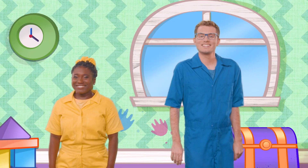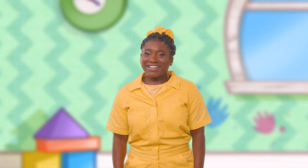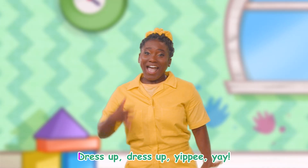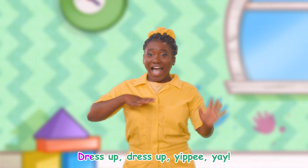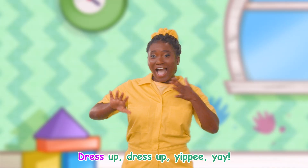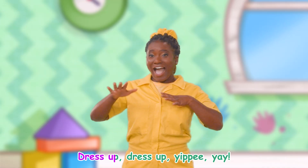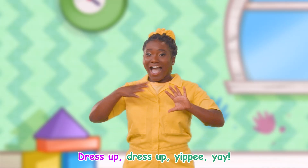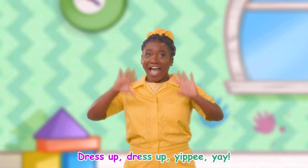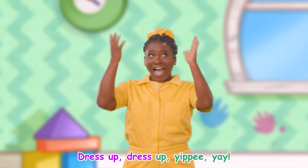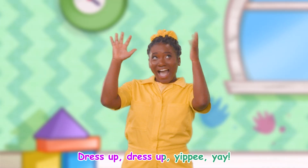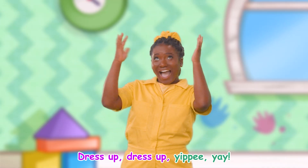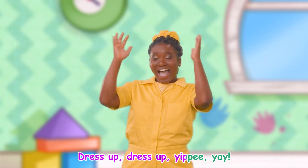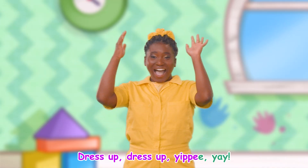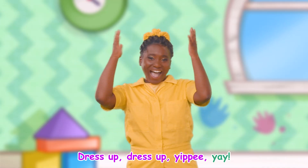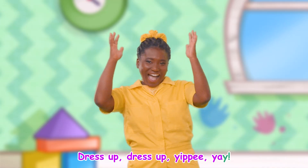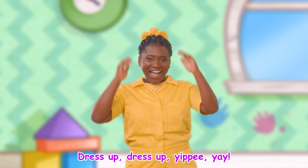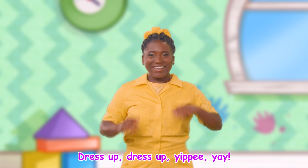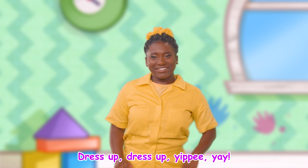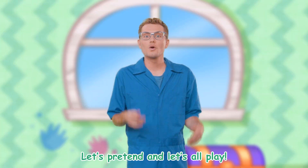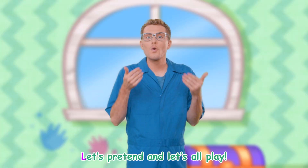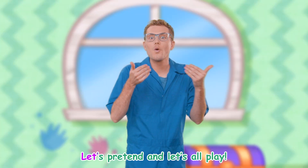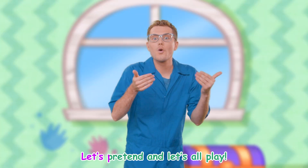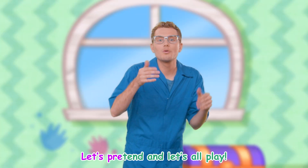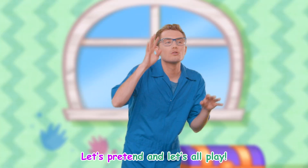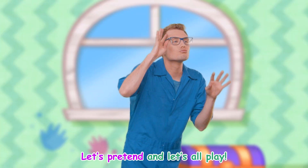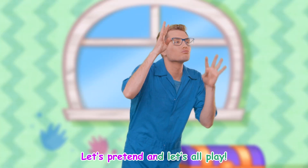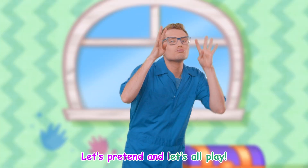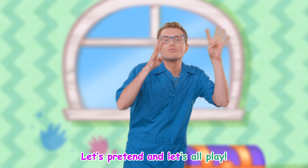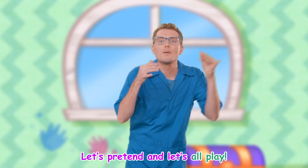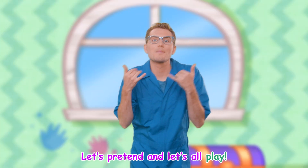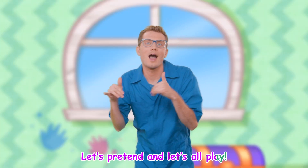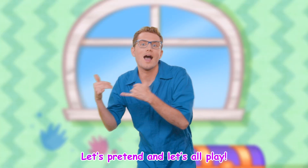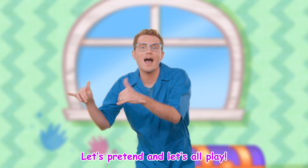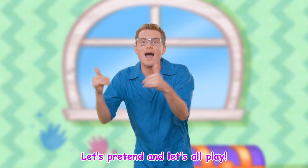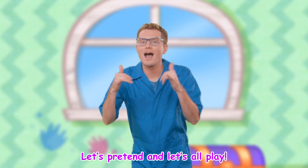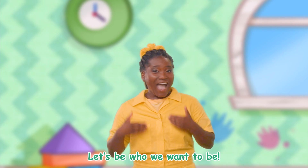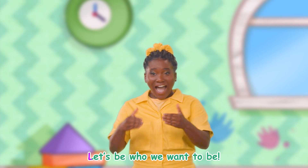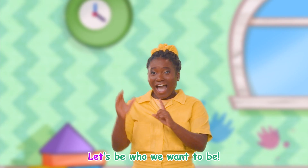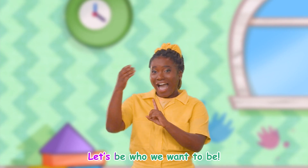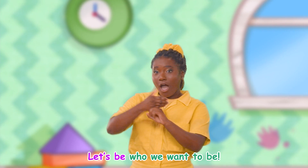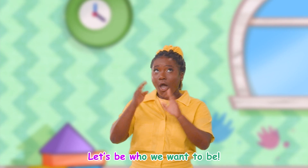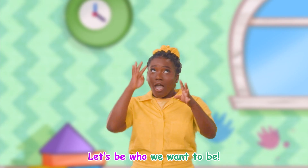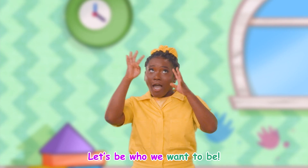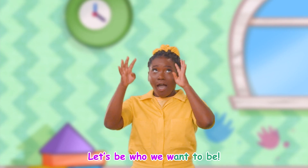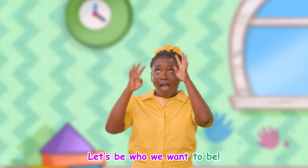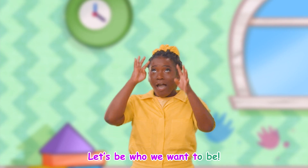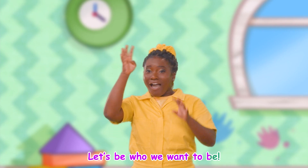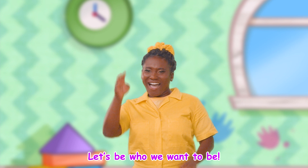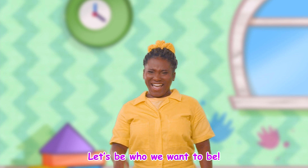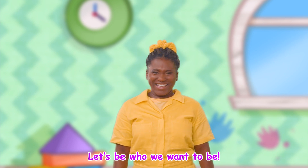Dress up, dress up, yippee-ay! Let's pretend and let's all play! Let's be who we want to be!